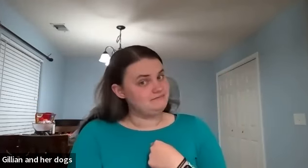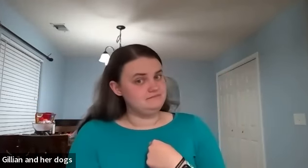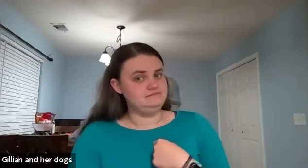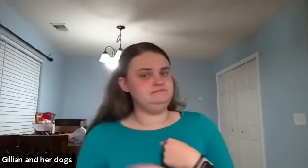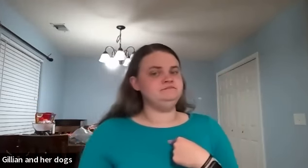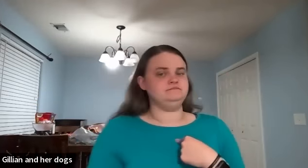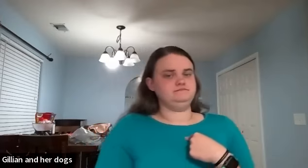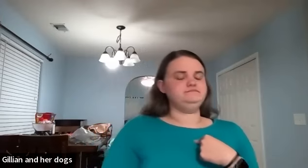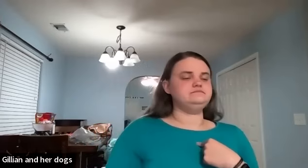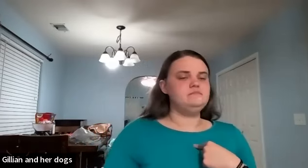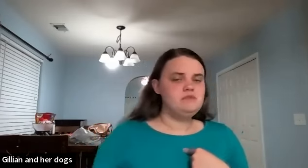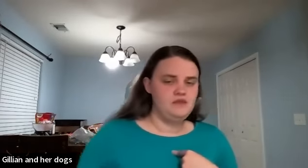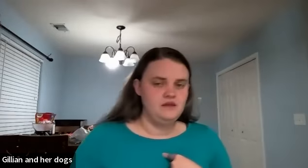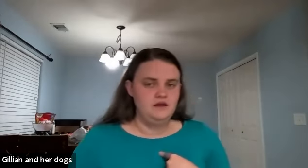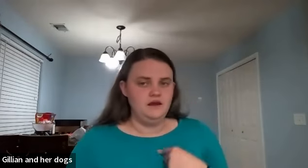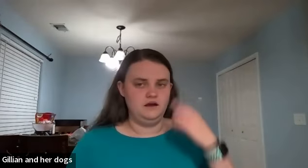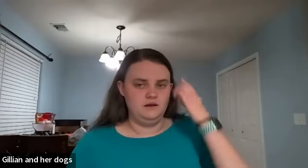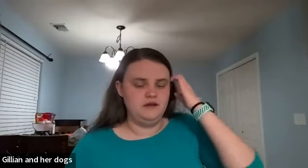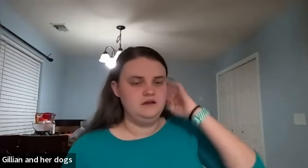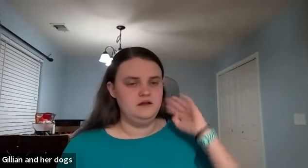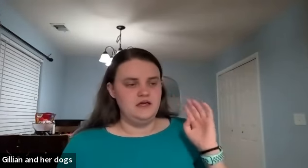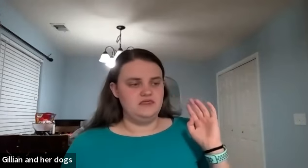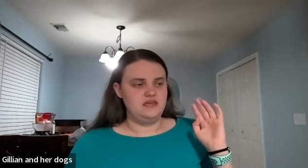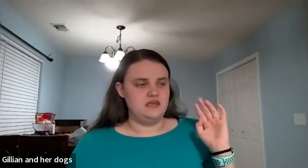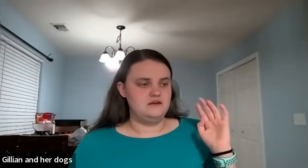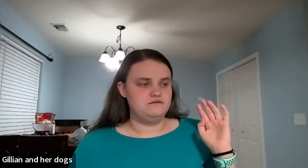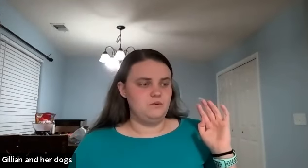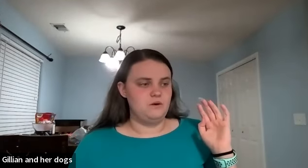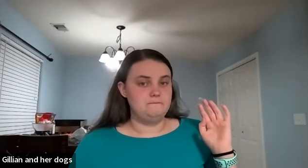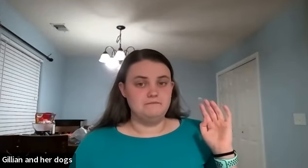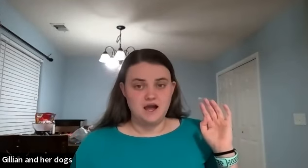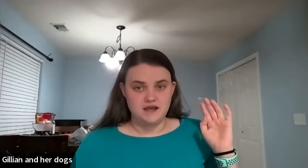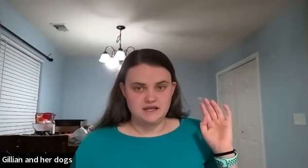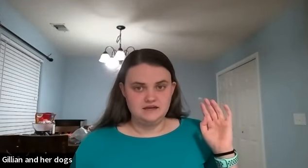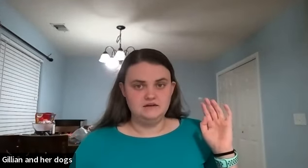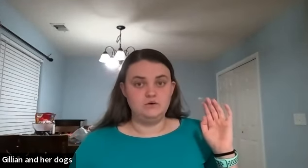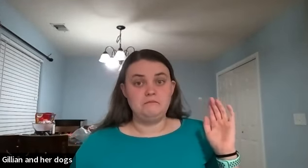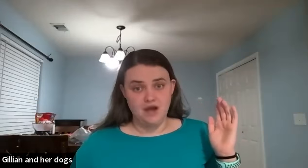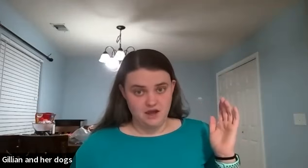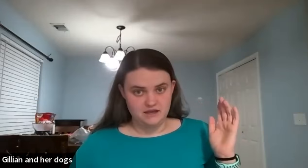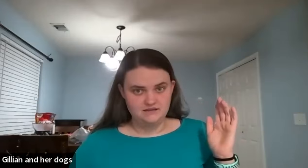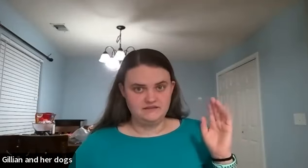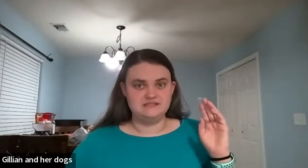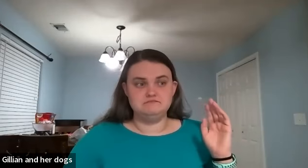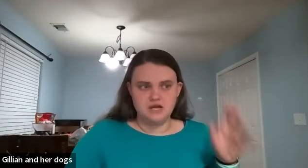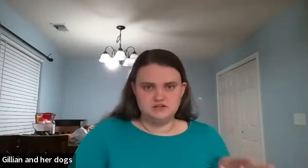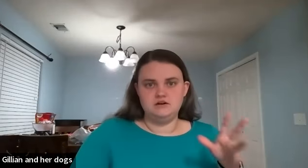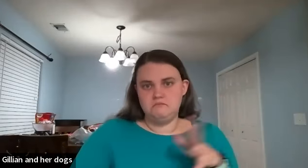um then for mine or my like this is my dog